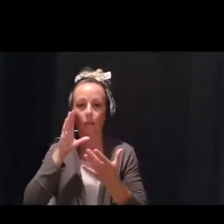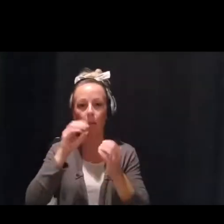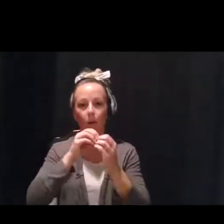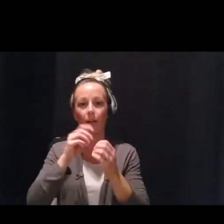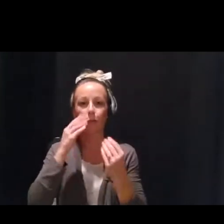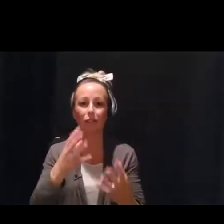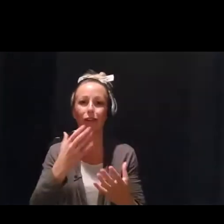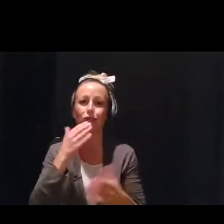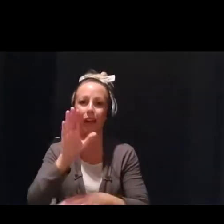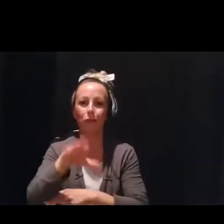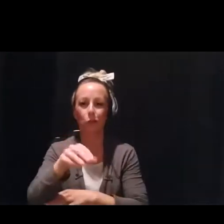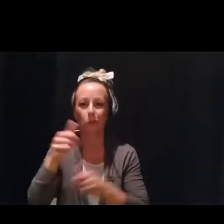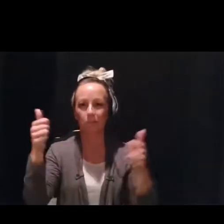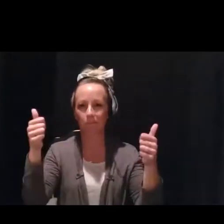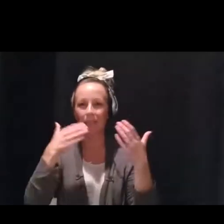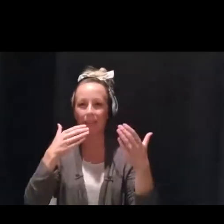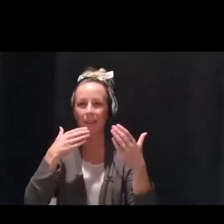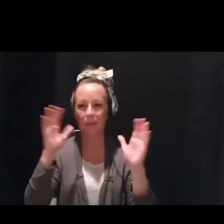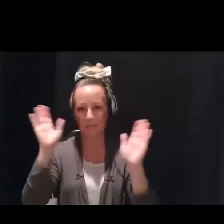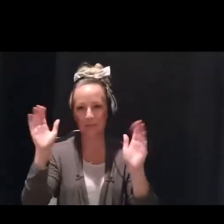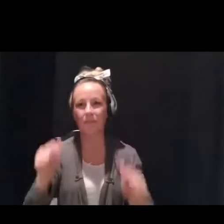good afternoon. Thanks, everyone. Thank you.